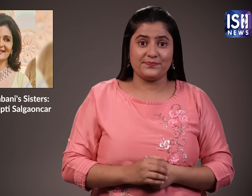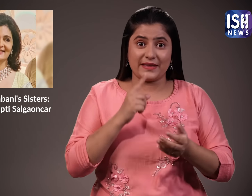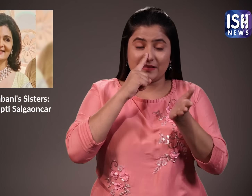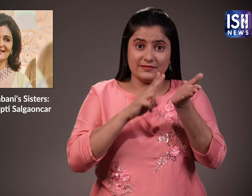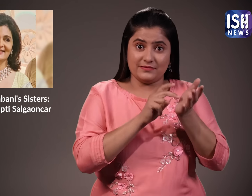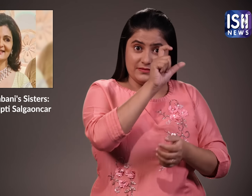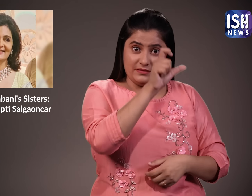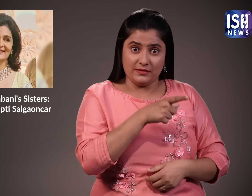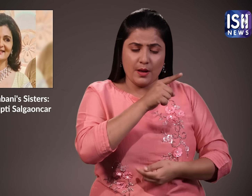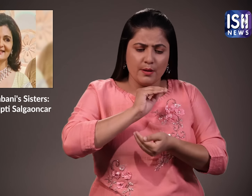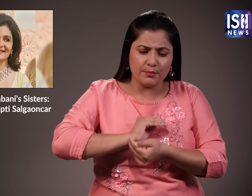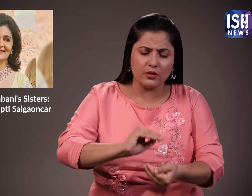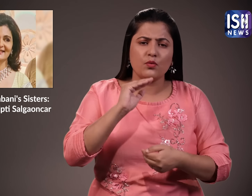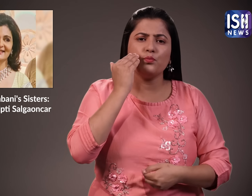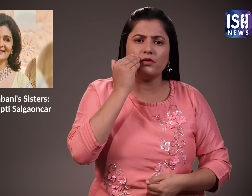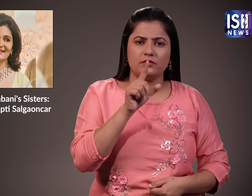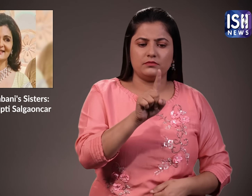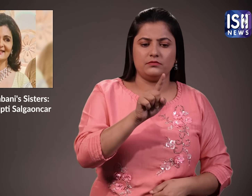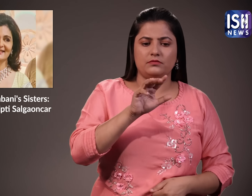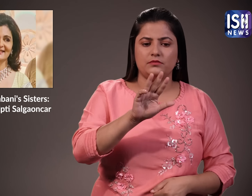Neena. Neena was born in 1962.